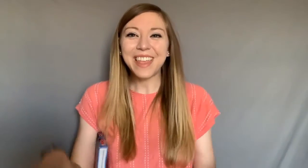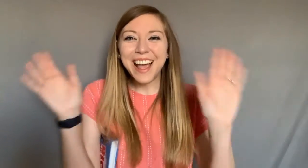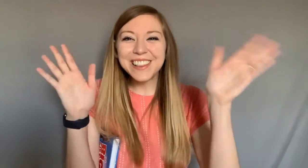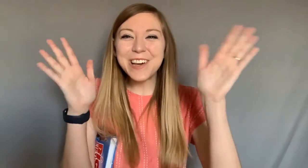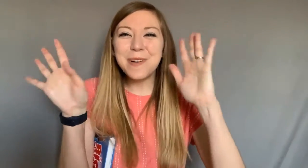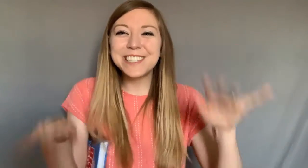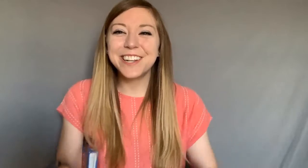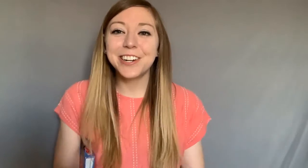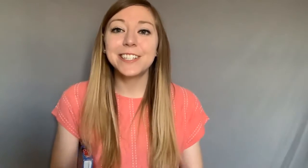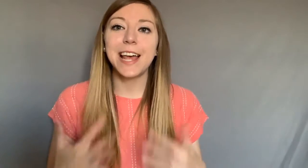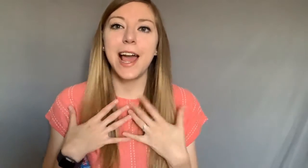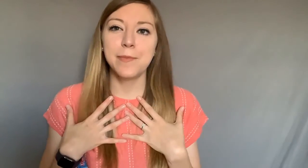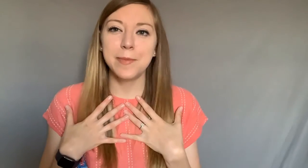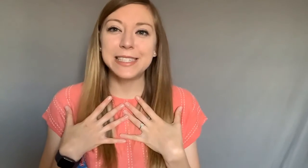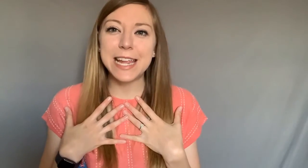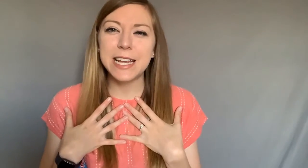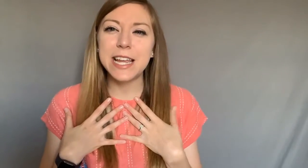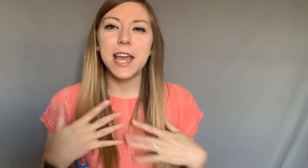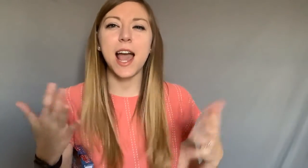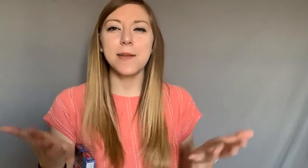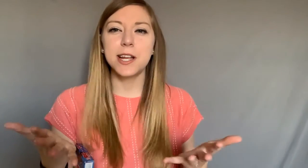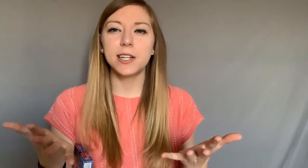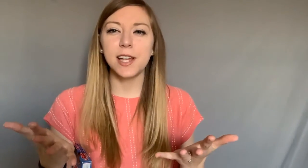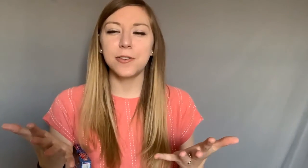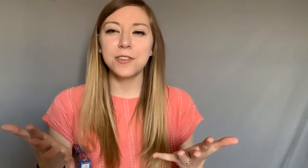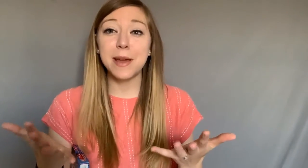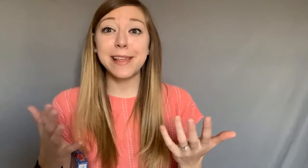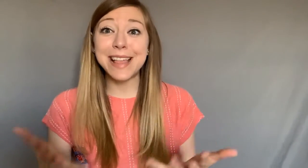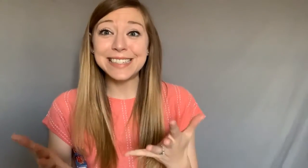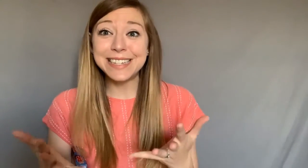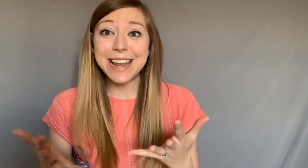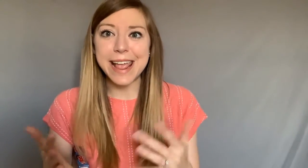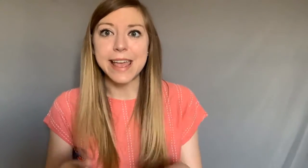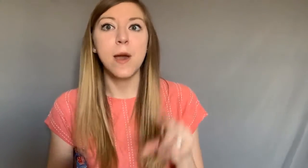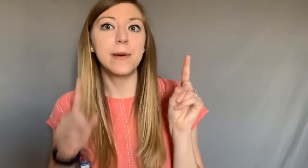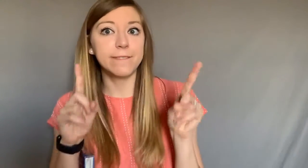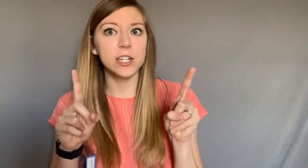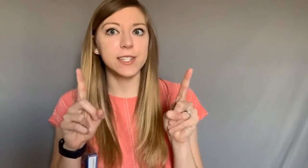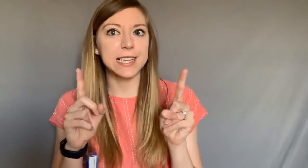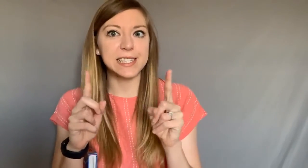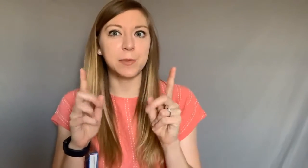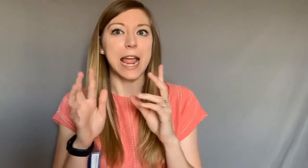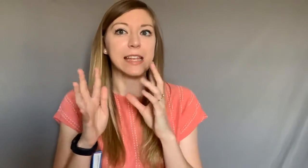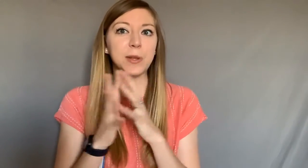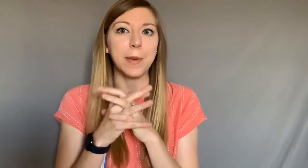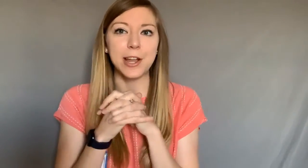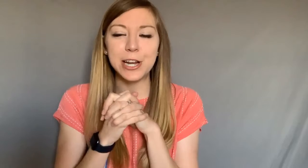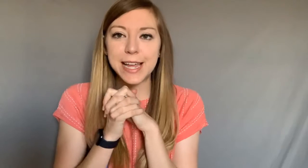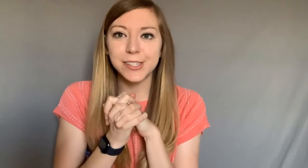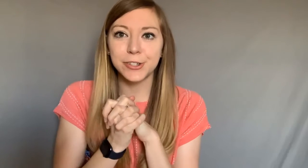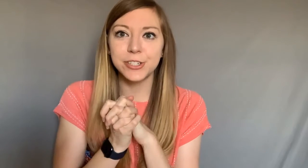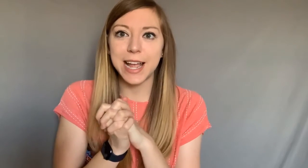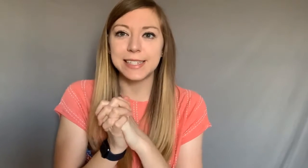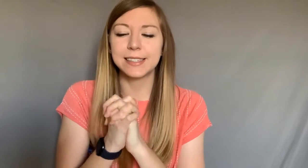Hello boys and girls I'm Miss Annie and I'm here to talk with you about the lesson today but first let's pray so bow your heads close your eyes